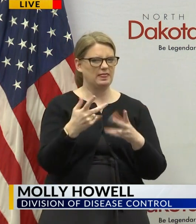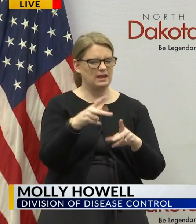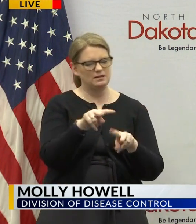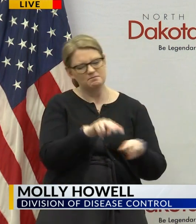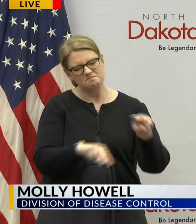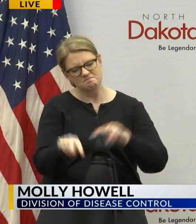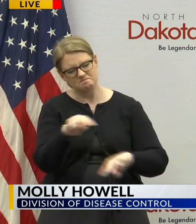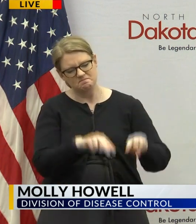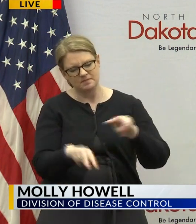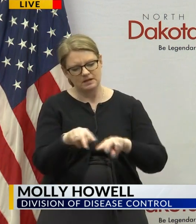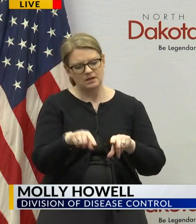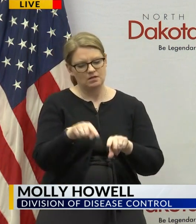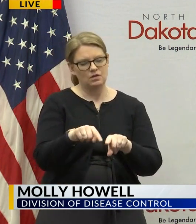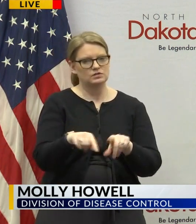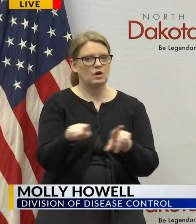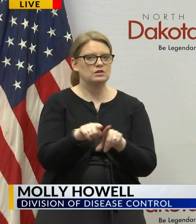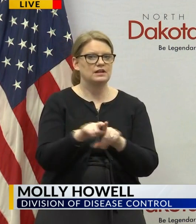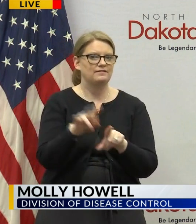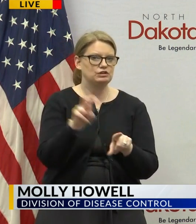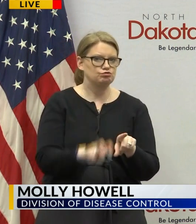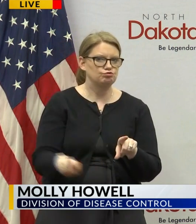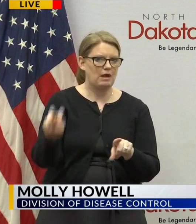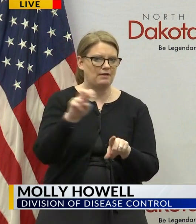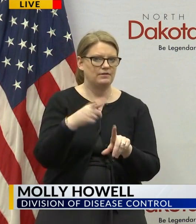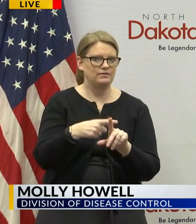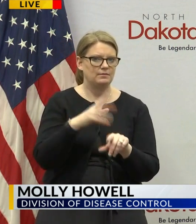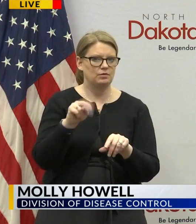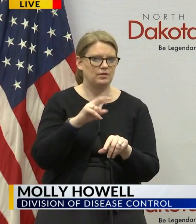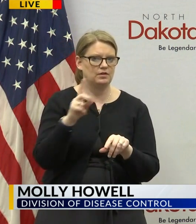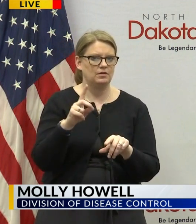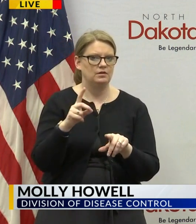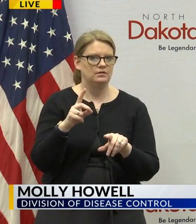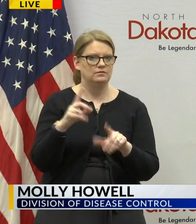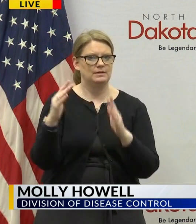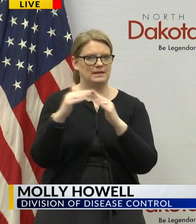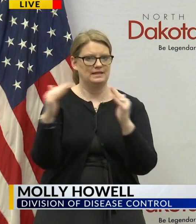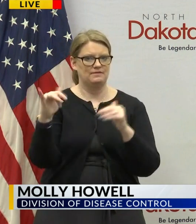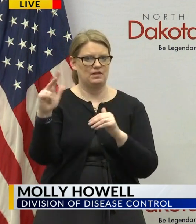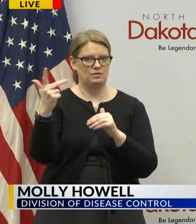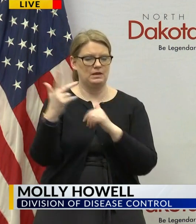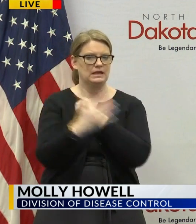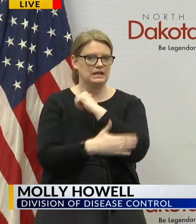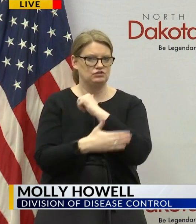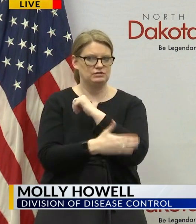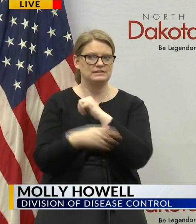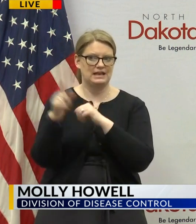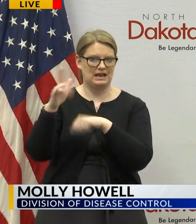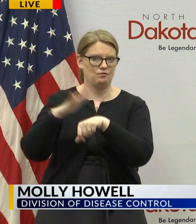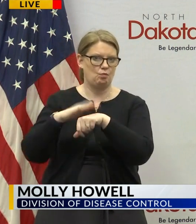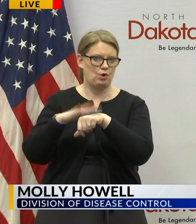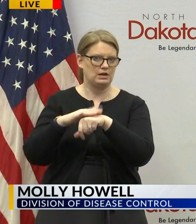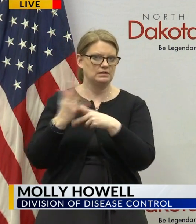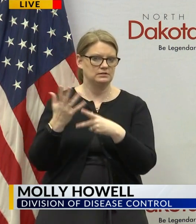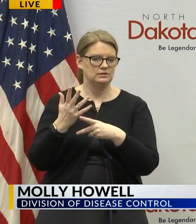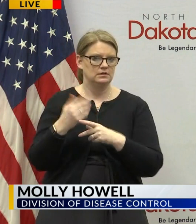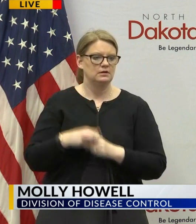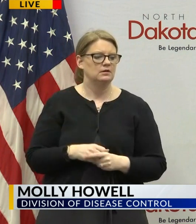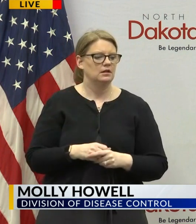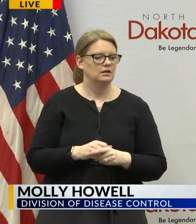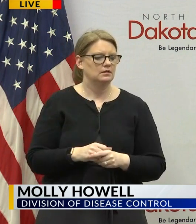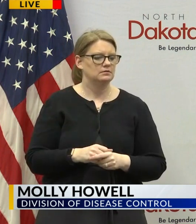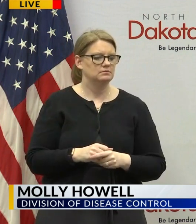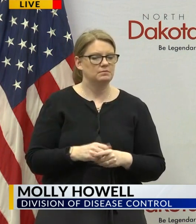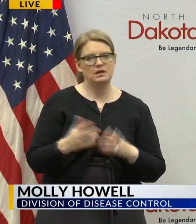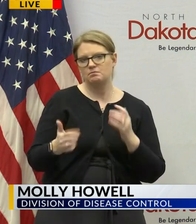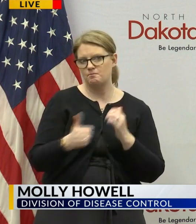who have traveled to north dakota from the level three countries that have warnings that were notified of but